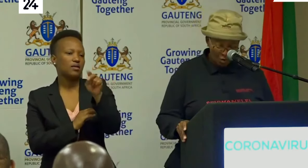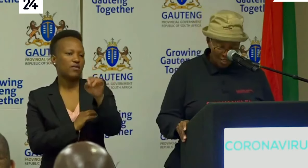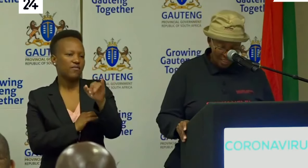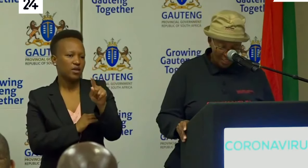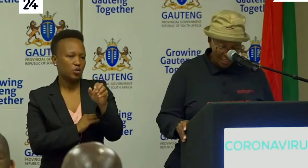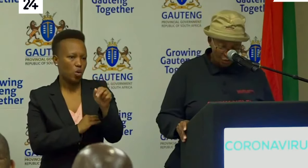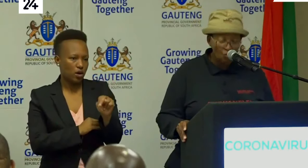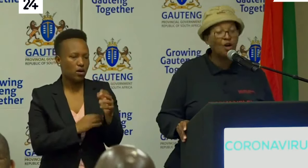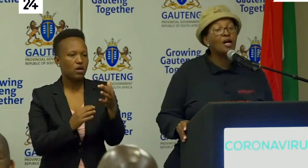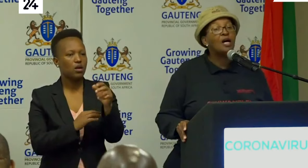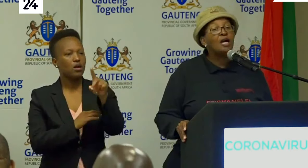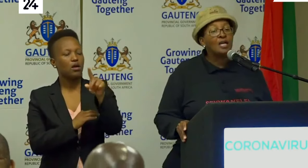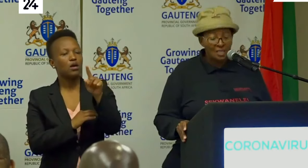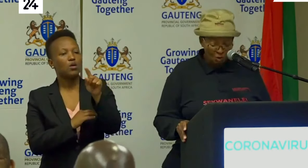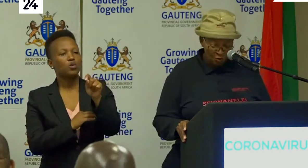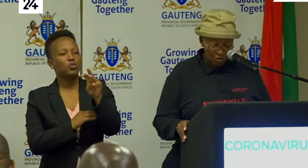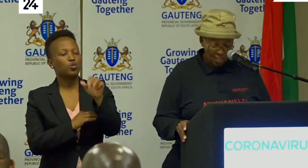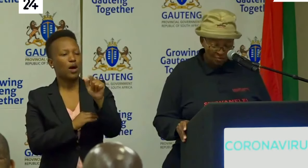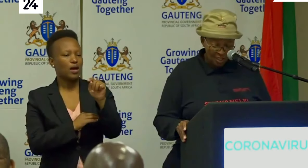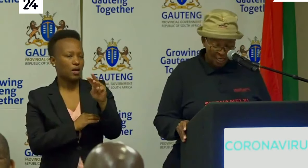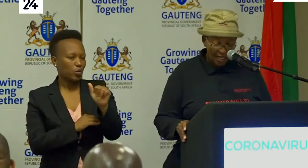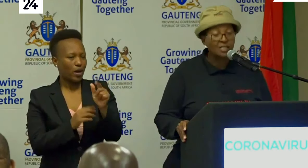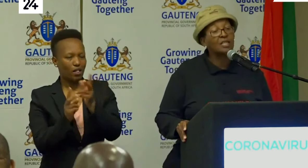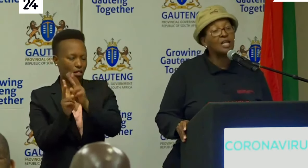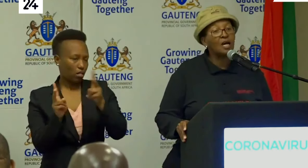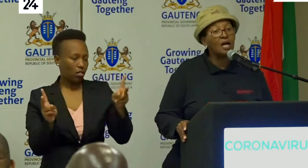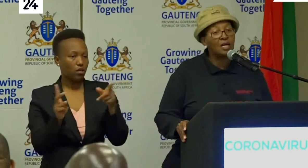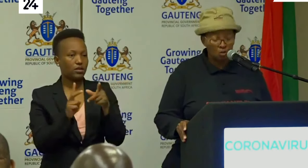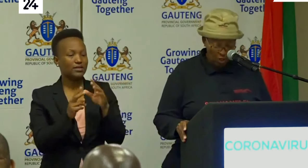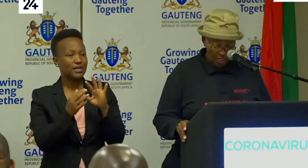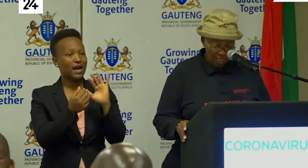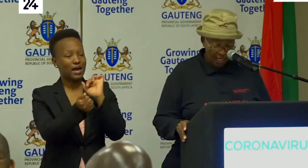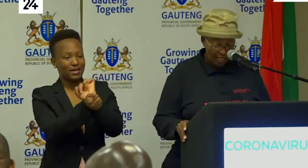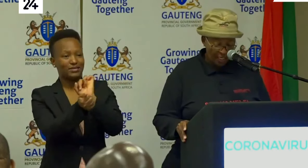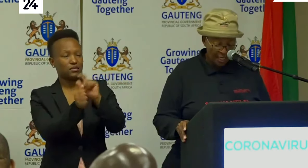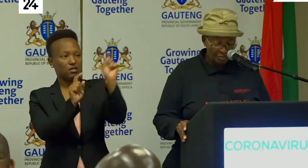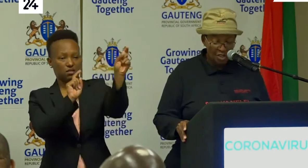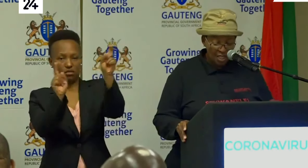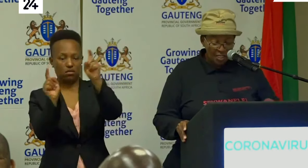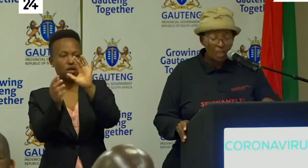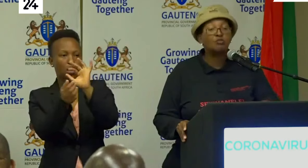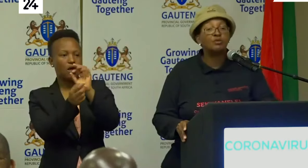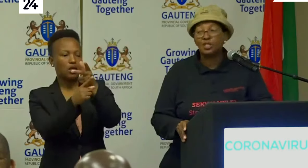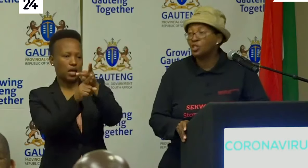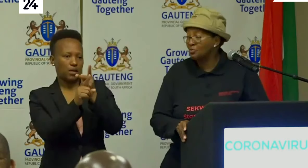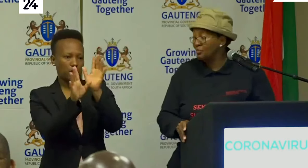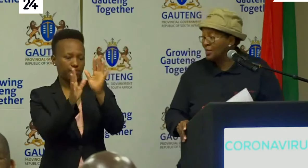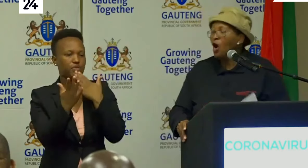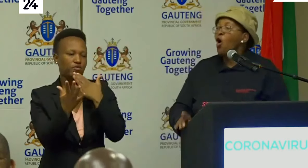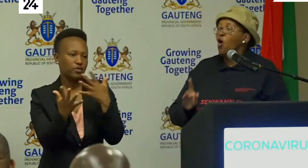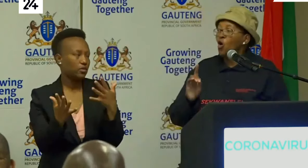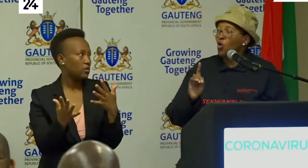are the ones that so far some of those that have been arrested are actually kept. Thank you very much.